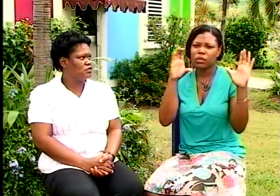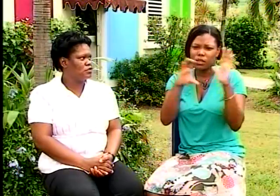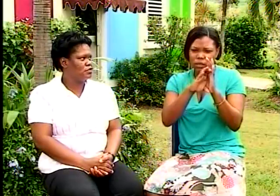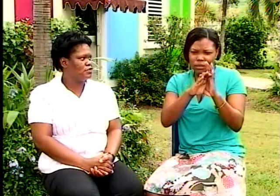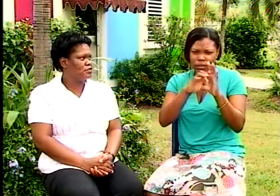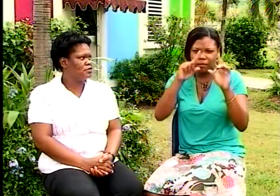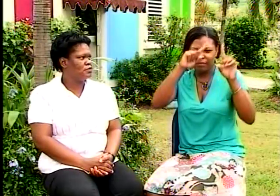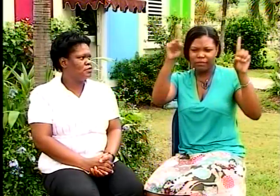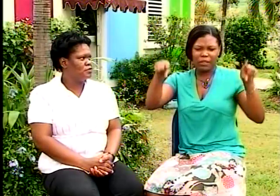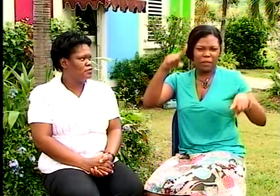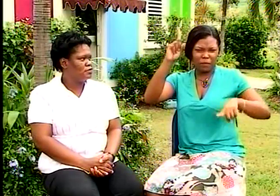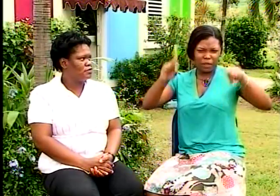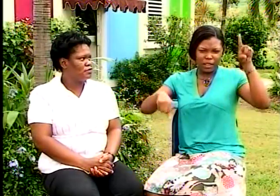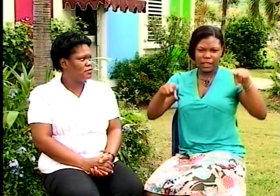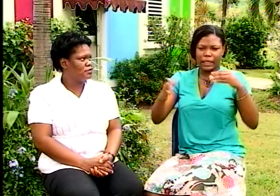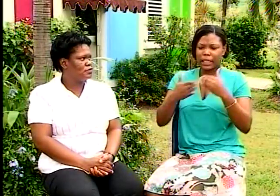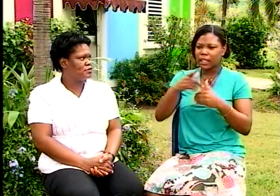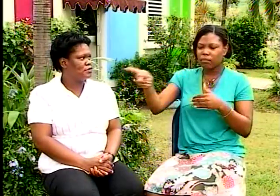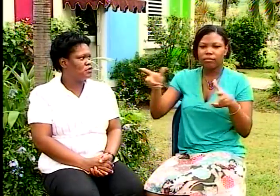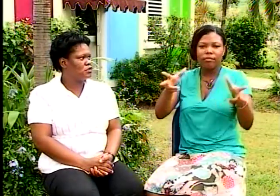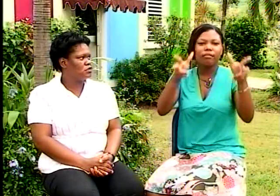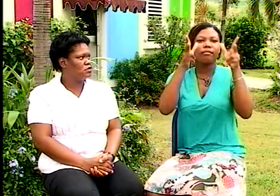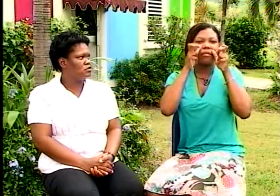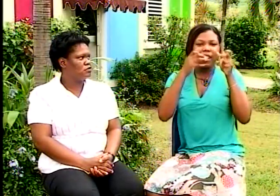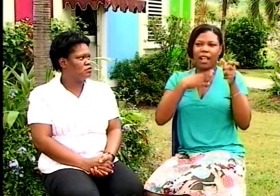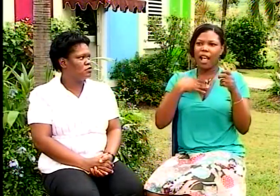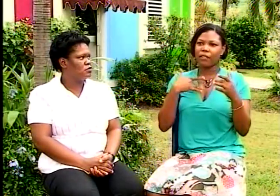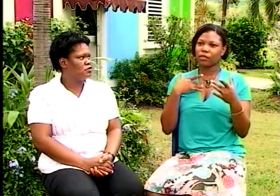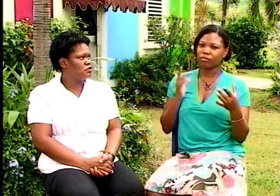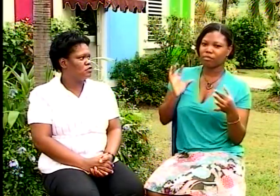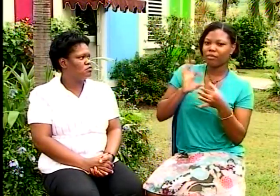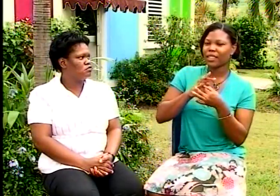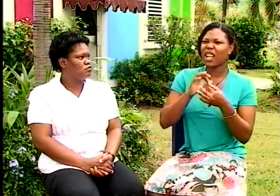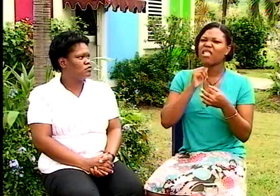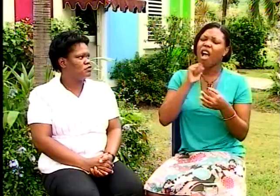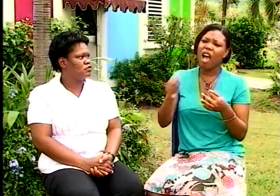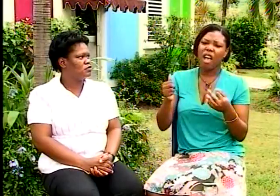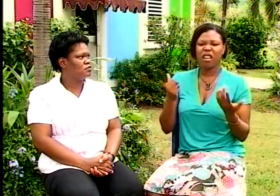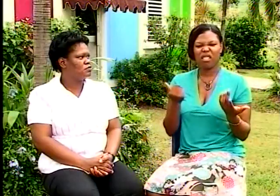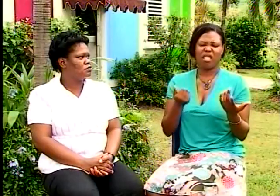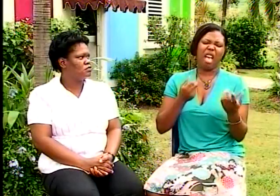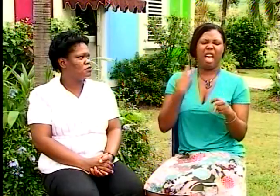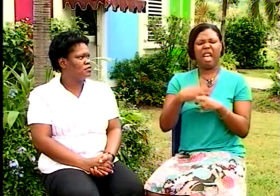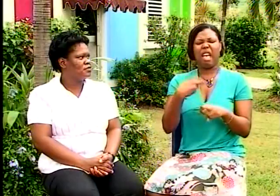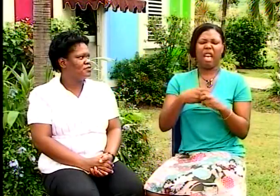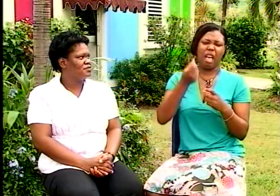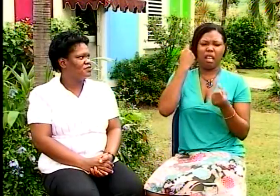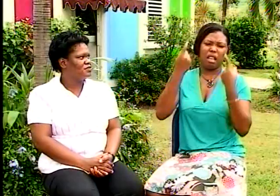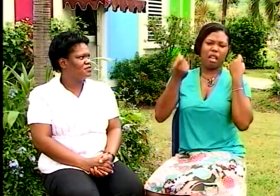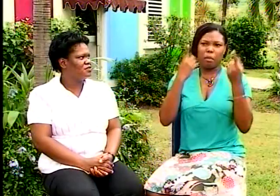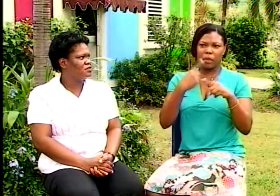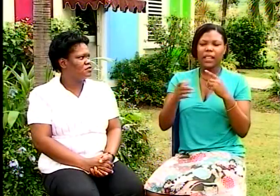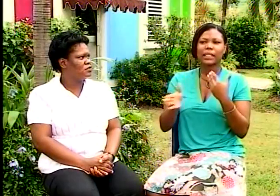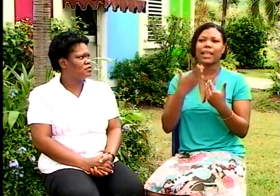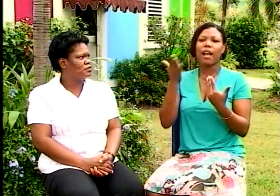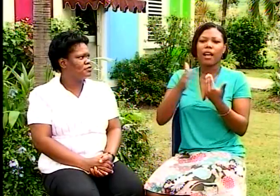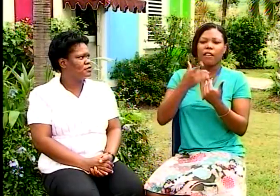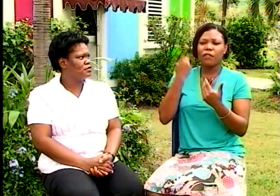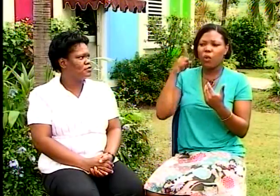the words and the pictures. It was easy for them to see the material and to connect with the material. It wasn't hard and over their